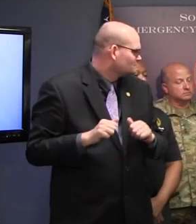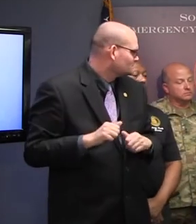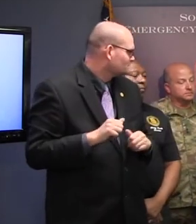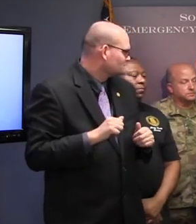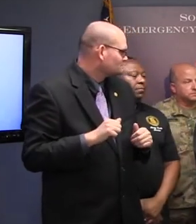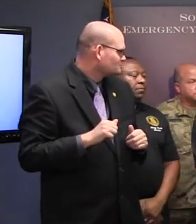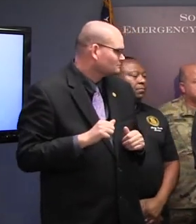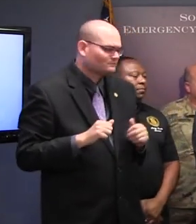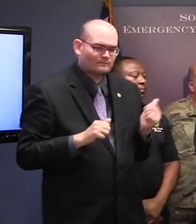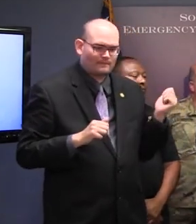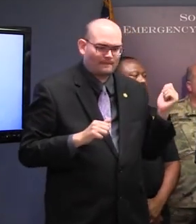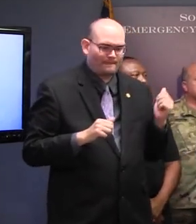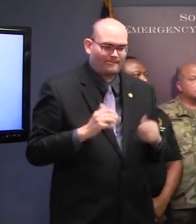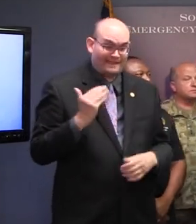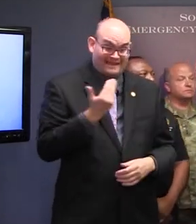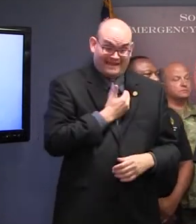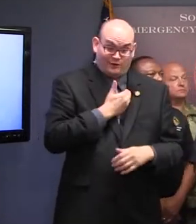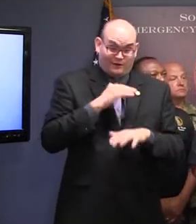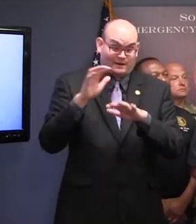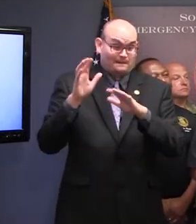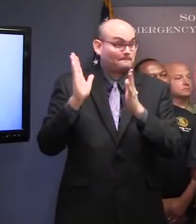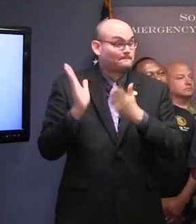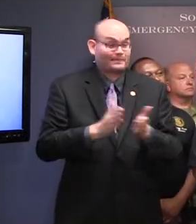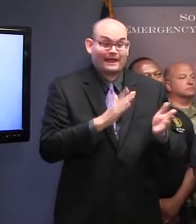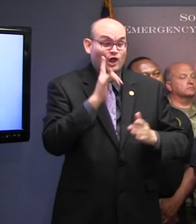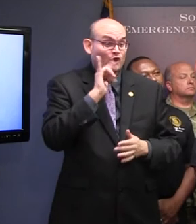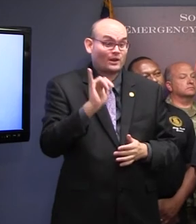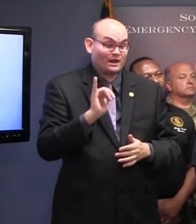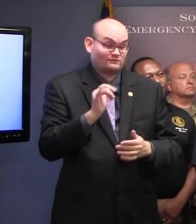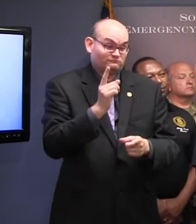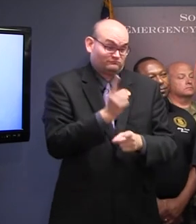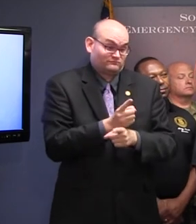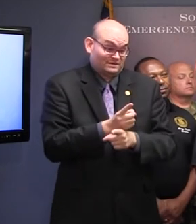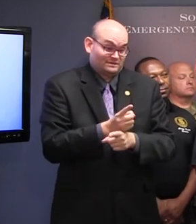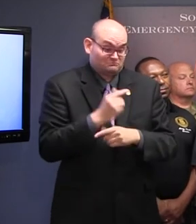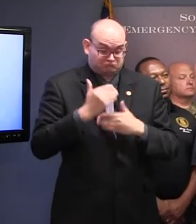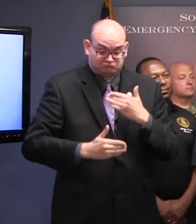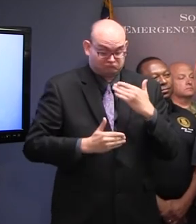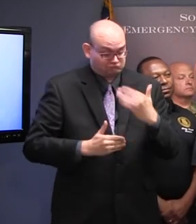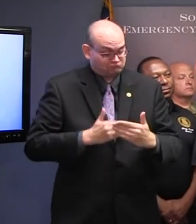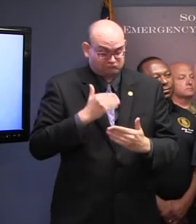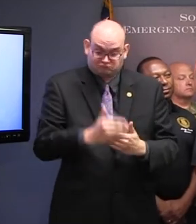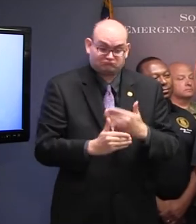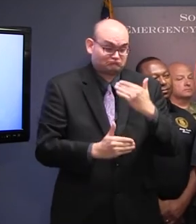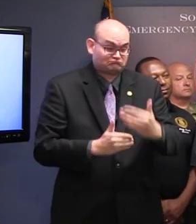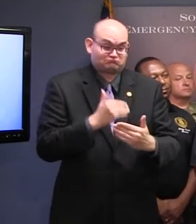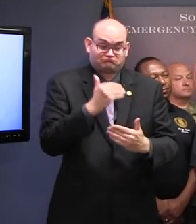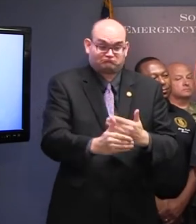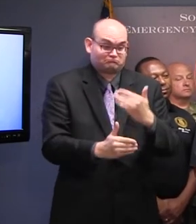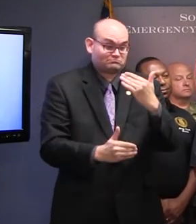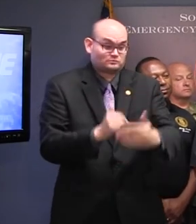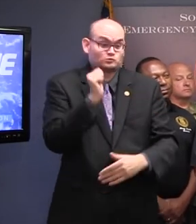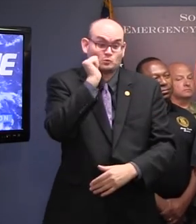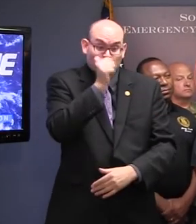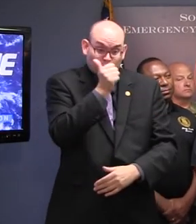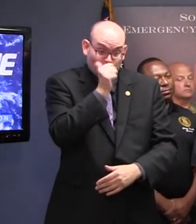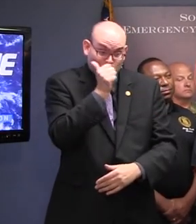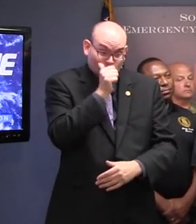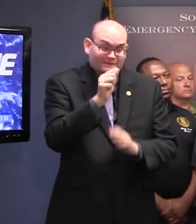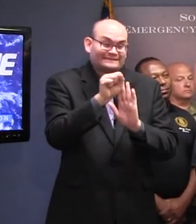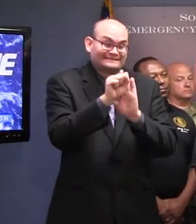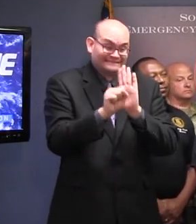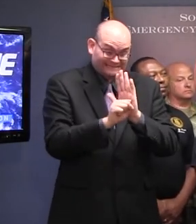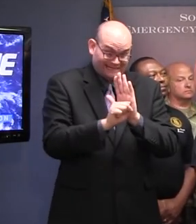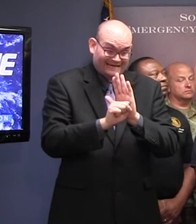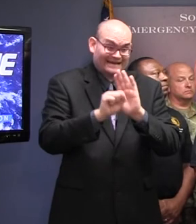We're, according to our plan, we're right on track right now. So one of the things we'll do tomorrow is the State Emergency Operations Center